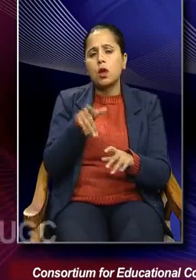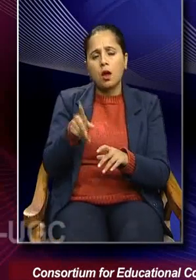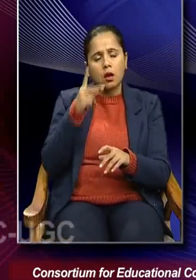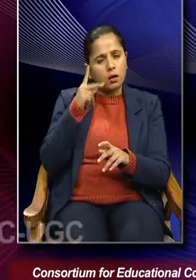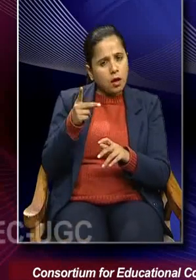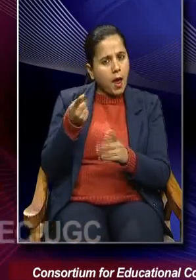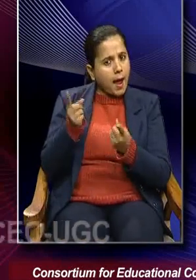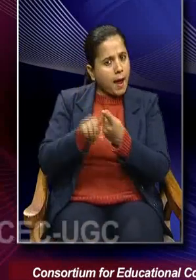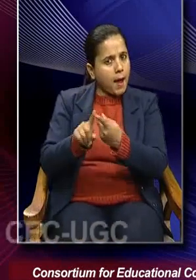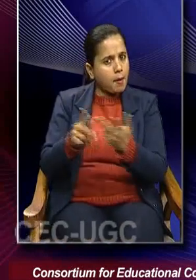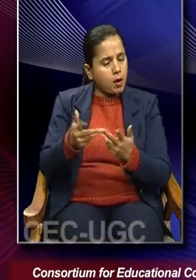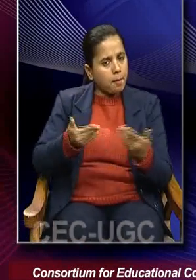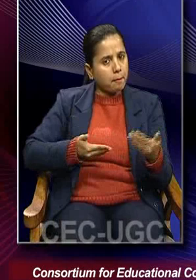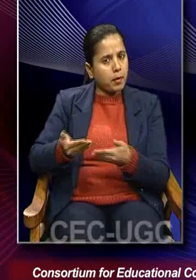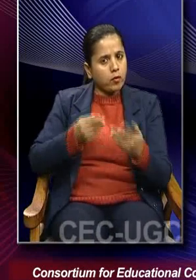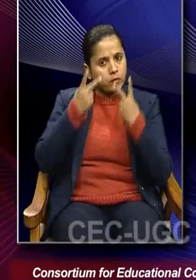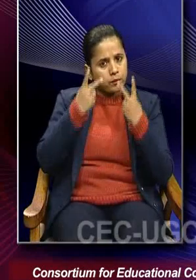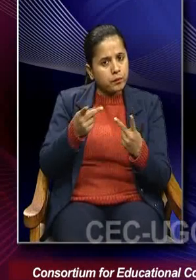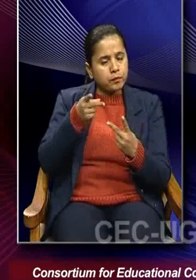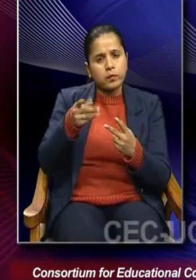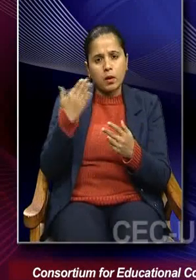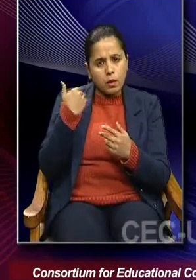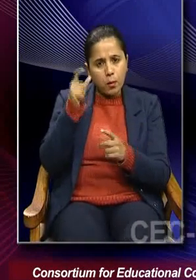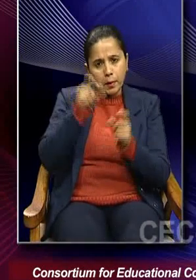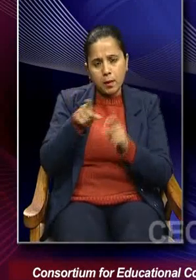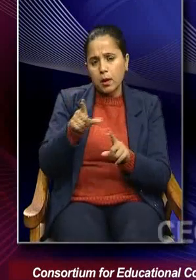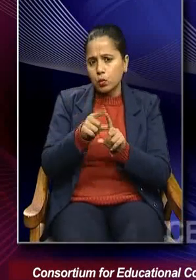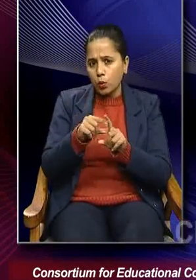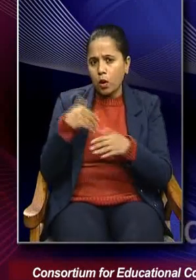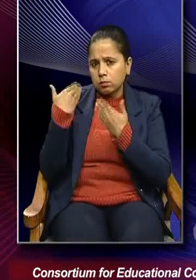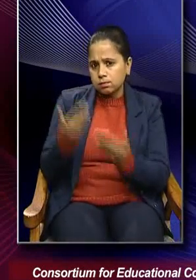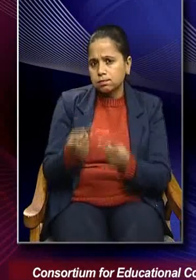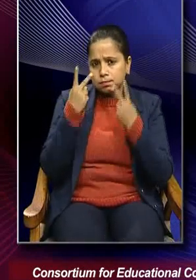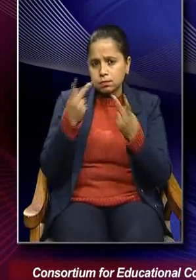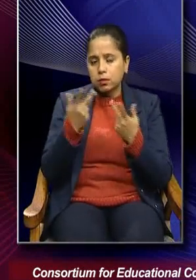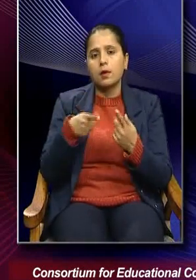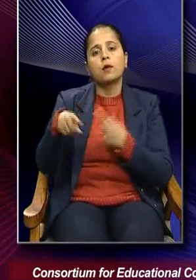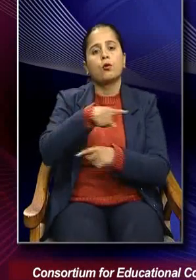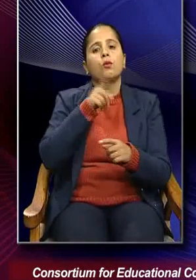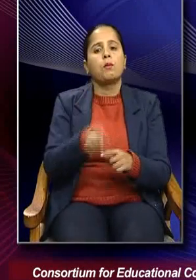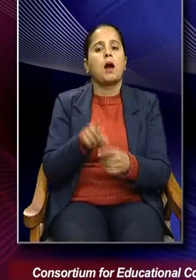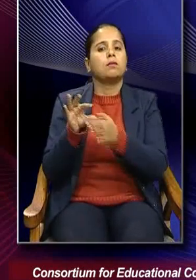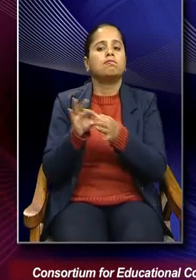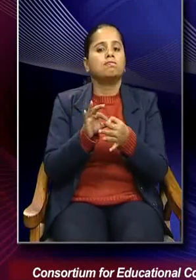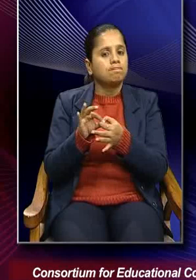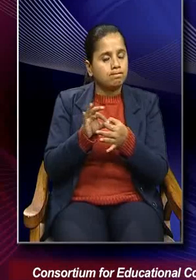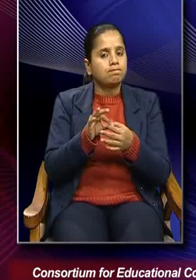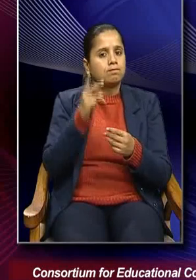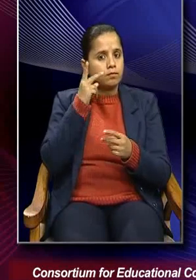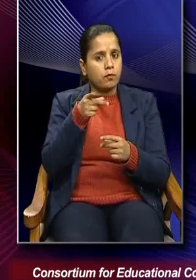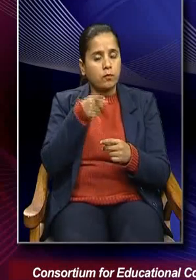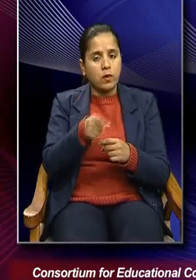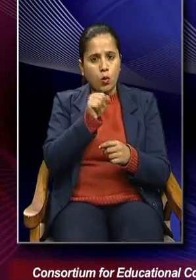in the behavior of particular people. So, you have to kind of relate the